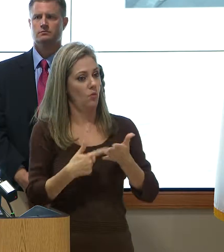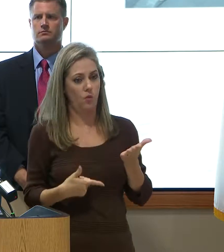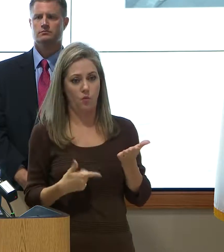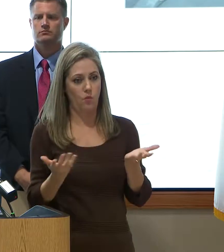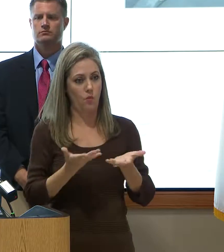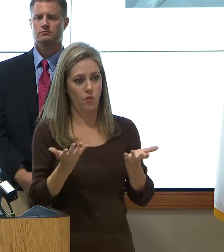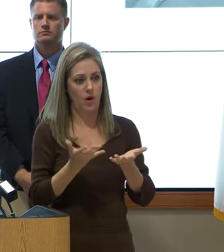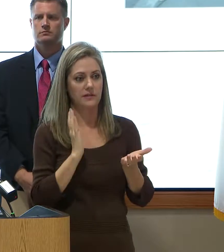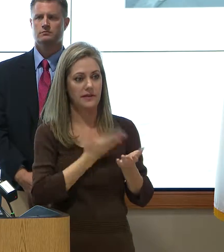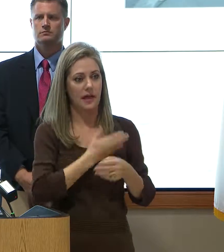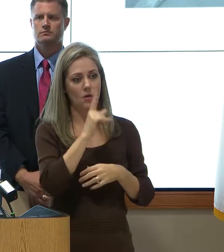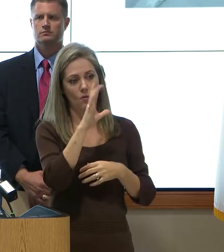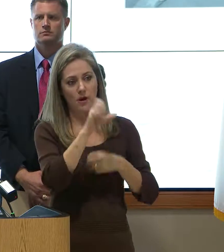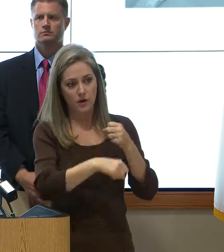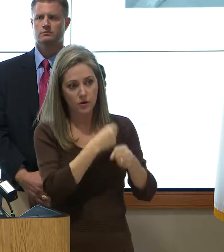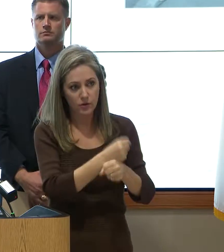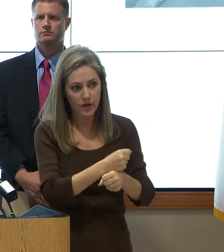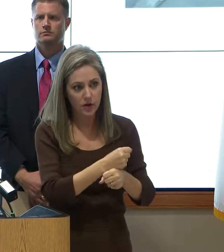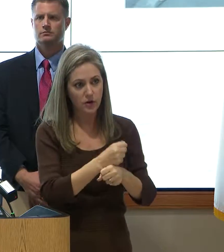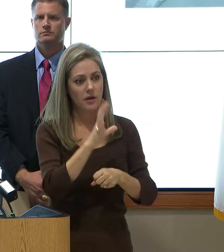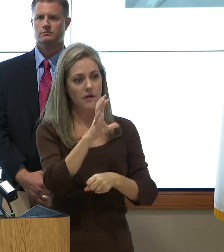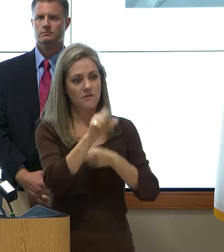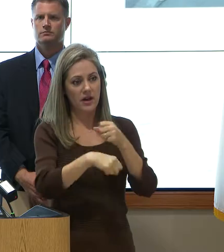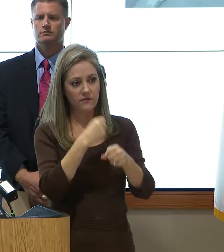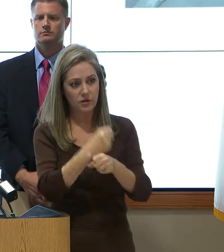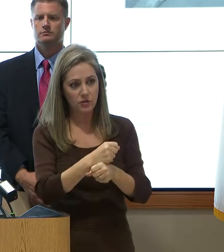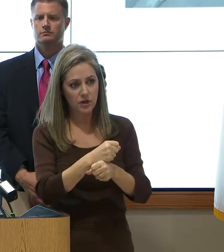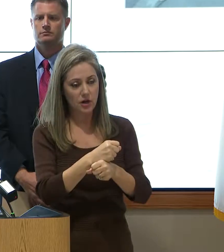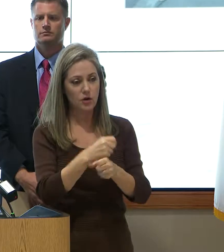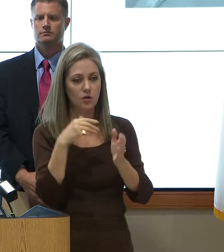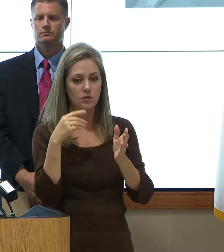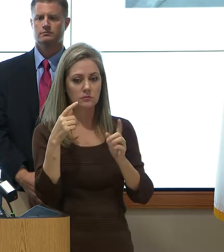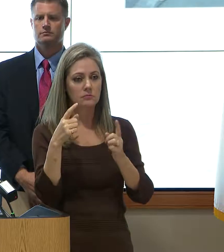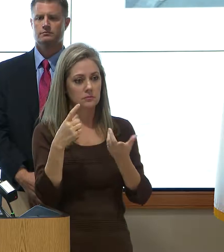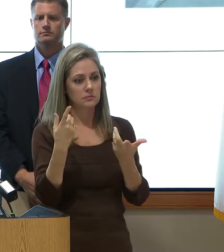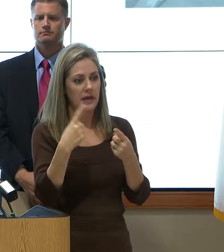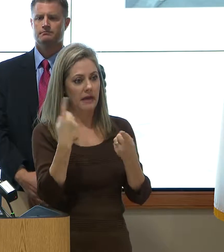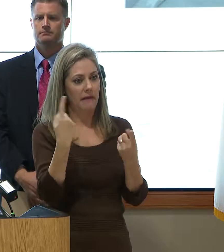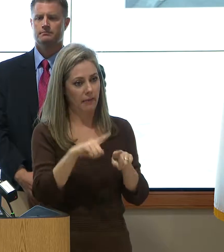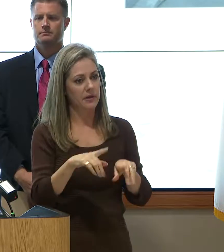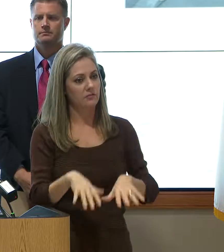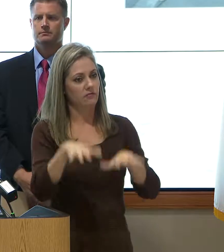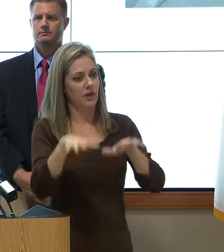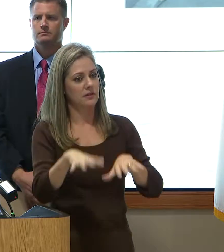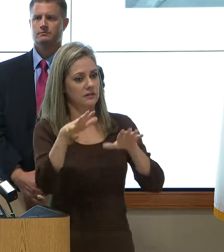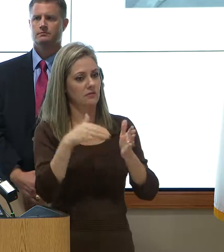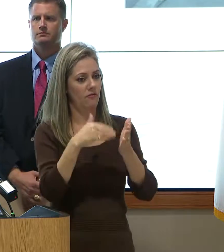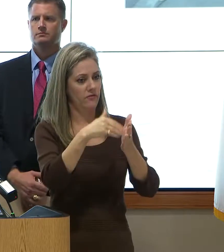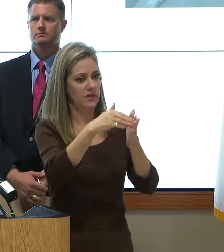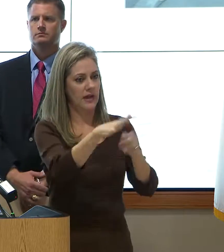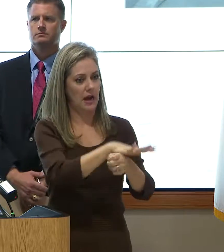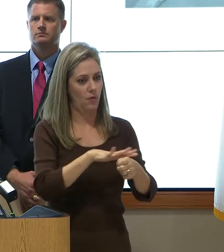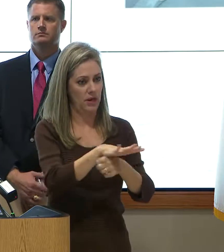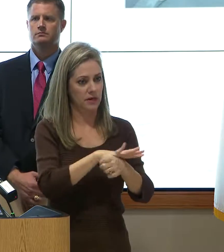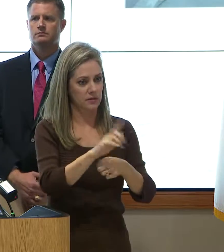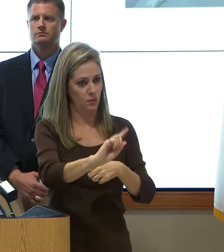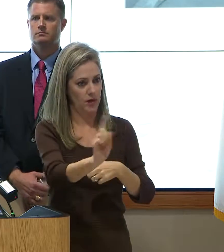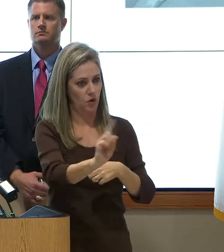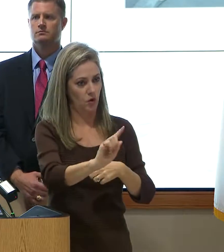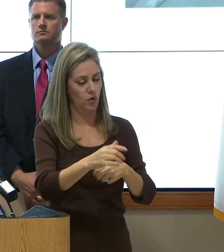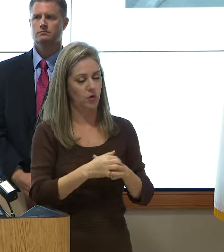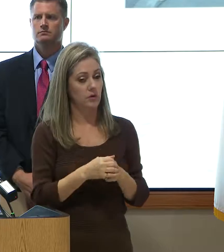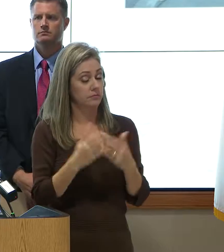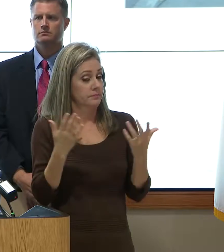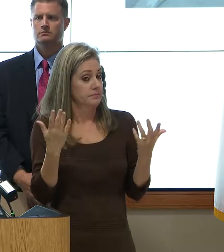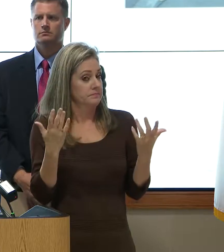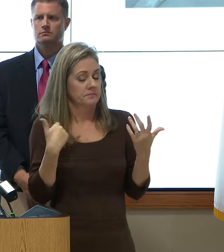our 100-year, 500-year return frequencies for this area. And based on those findings, we have no